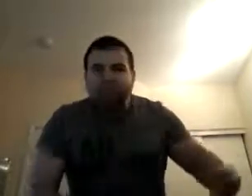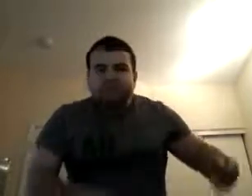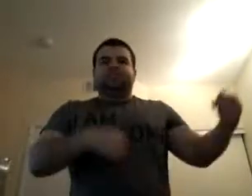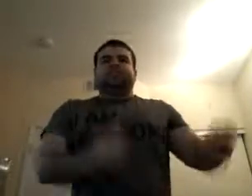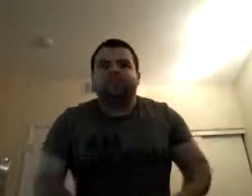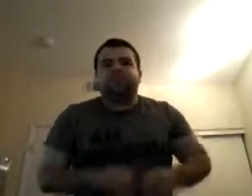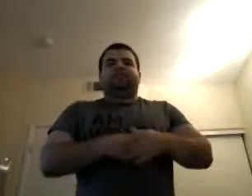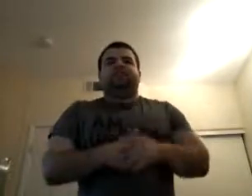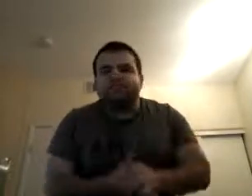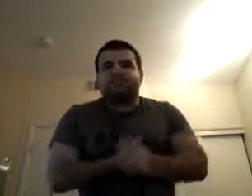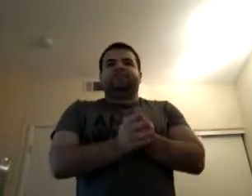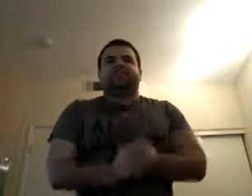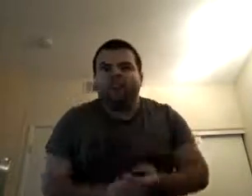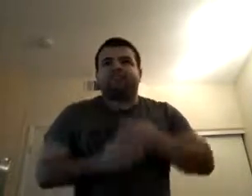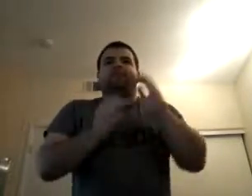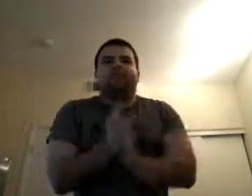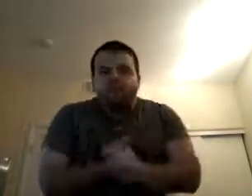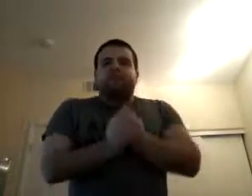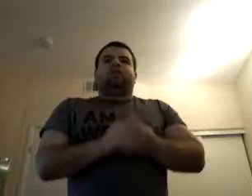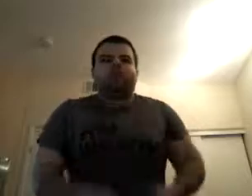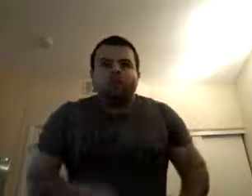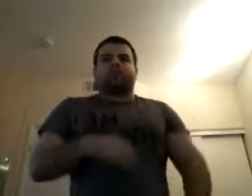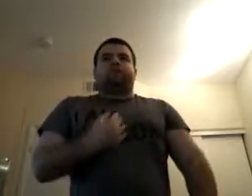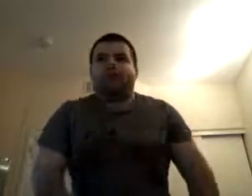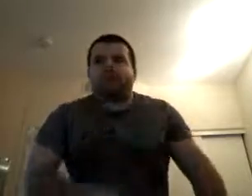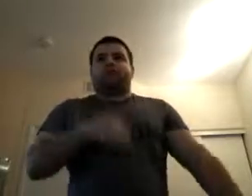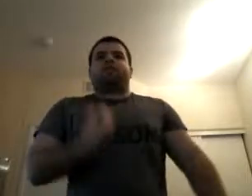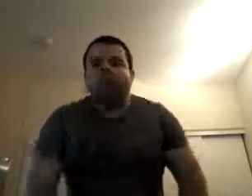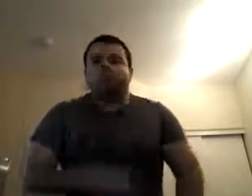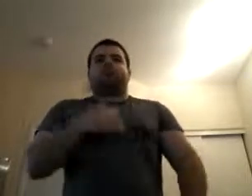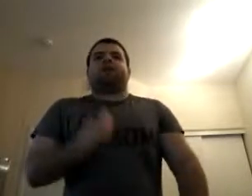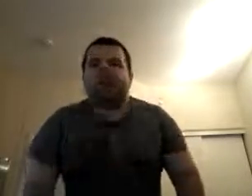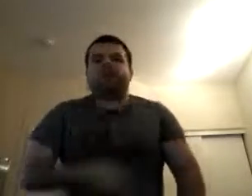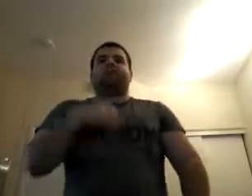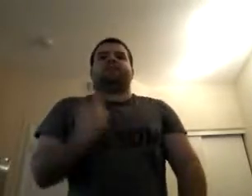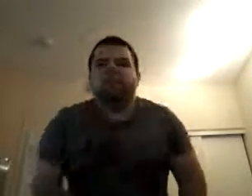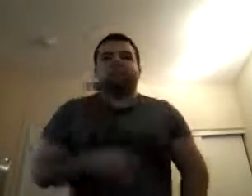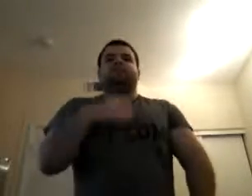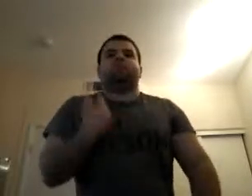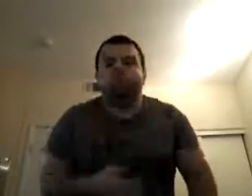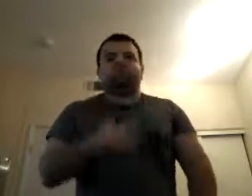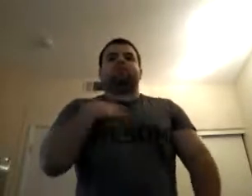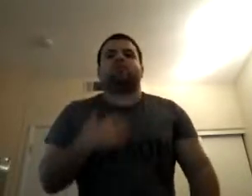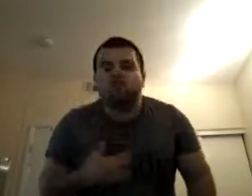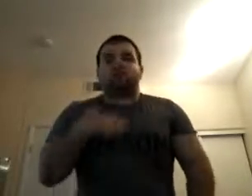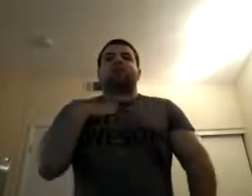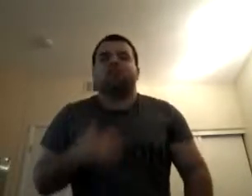It's coming right up here. Do you feel like a man? Let me push her around.